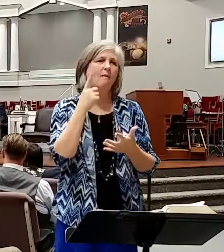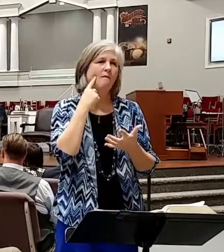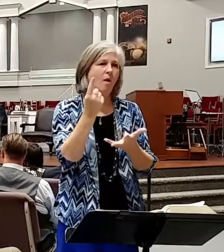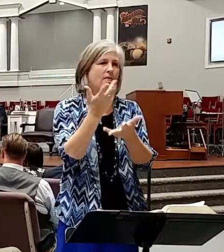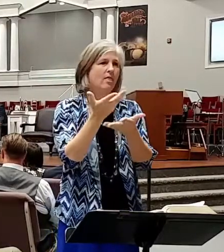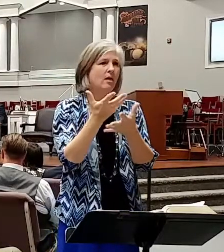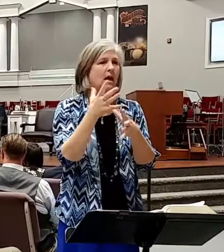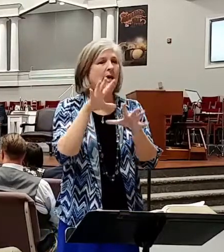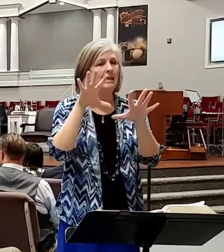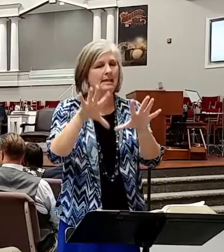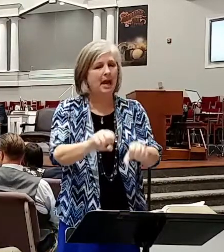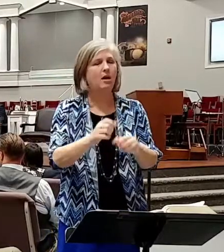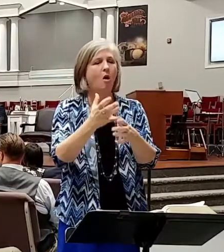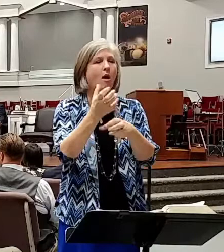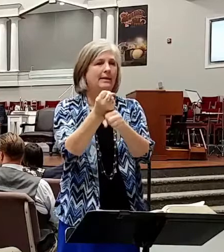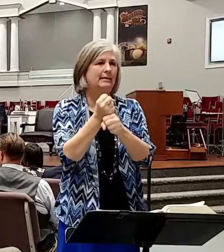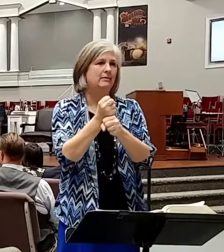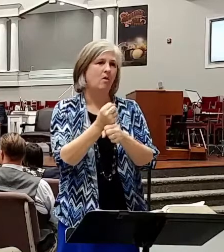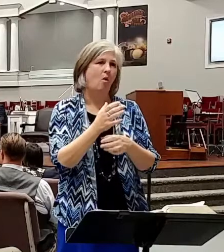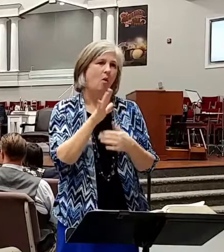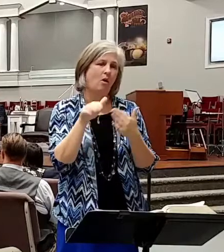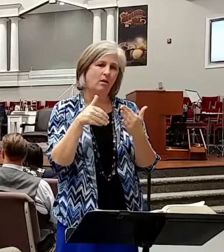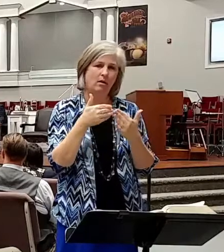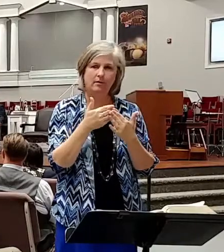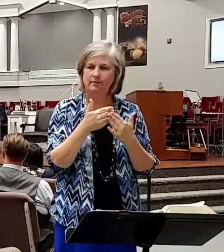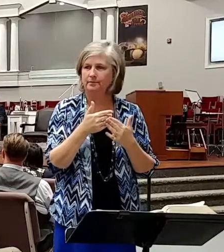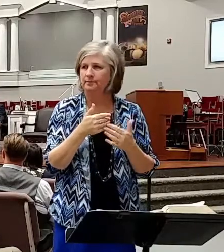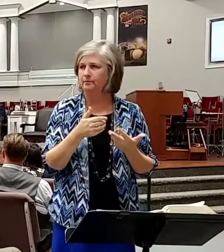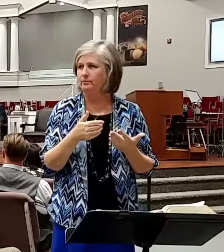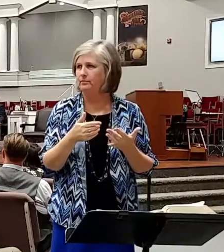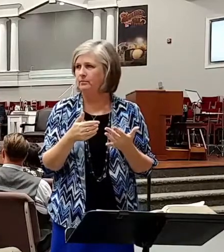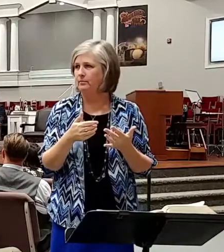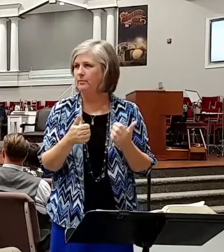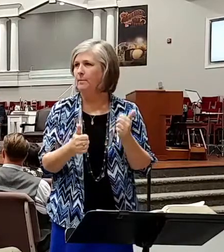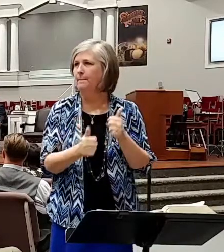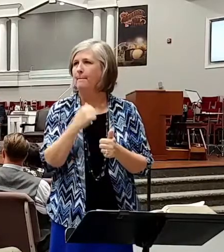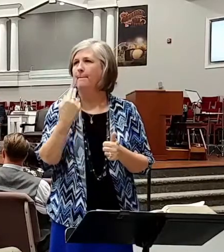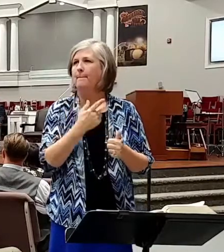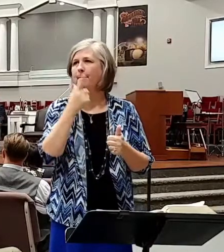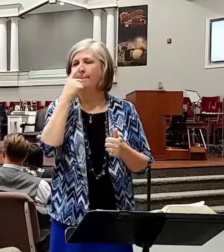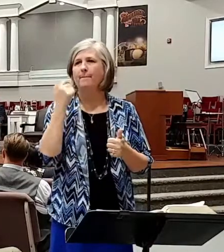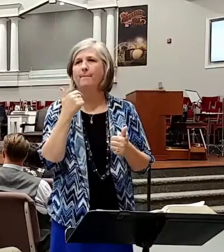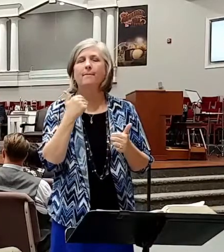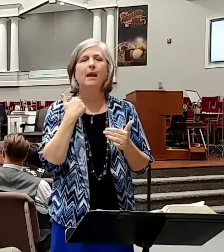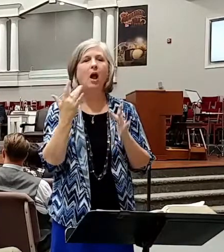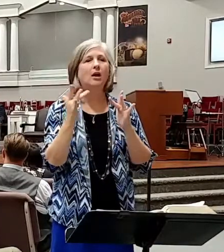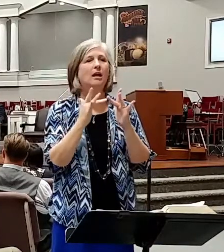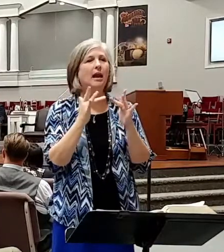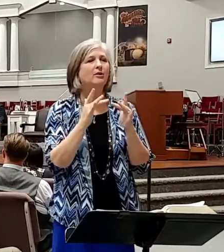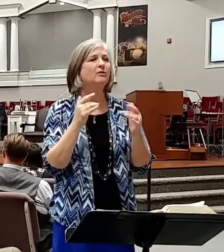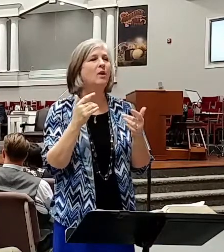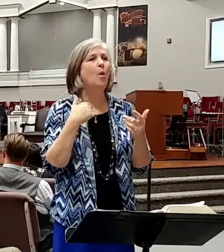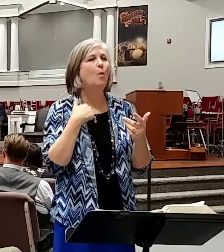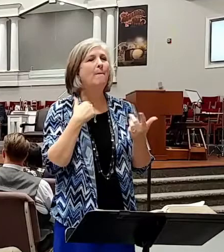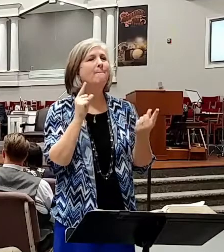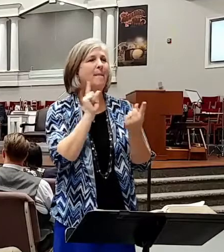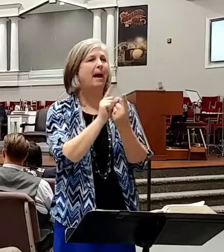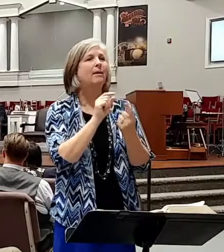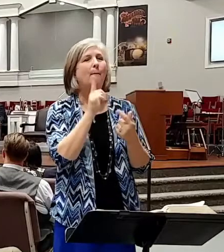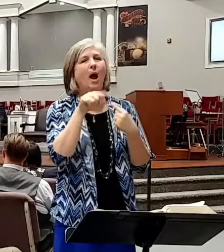of. Most of us because our connections first came with sports so we know what it is to desire